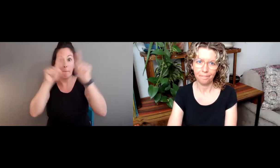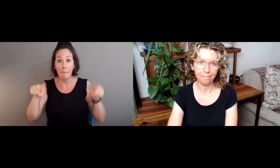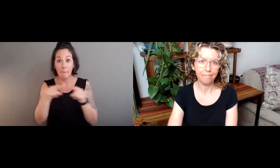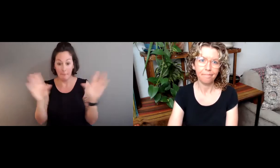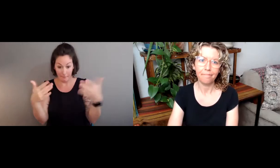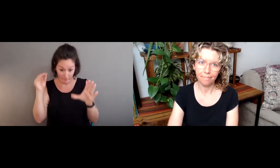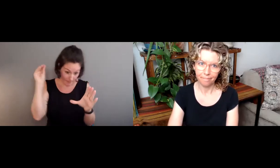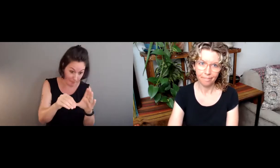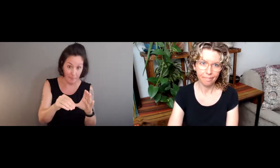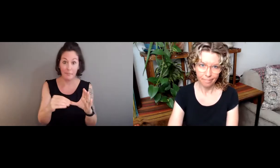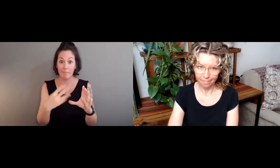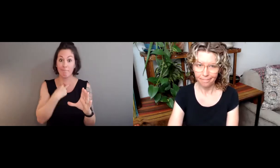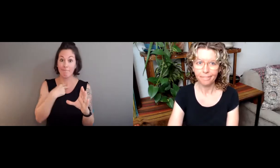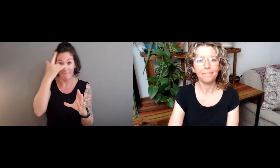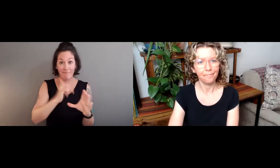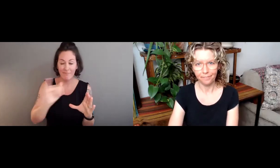fixed.